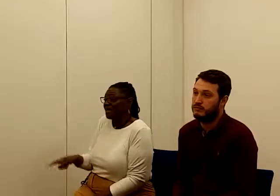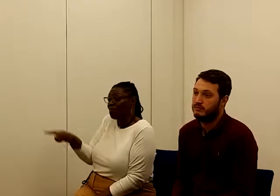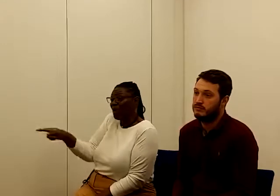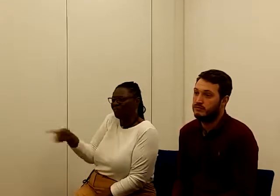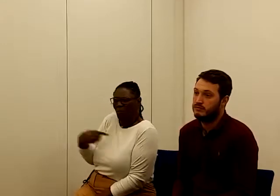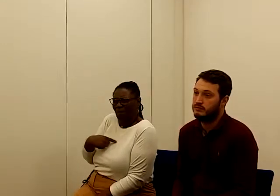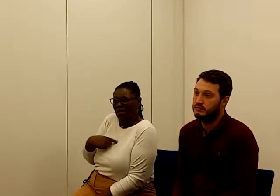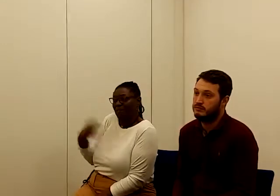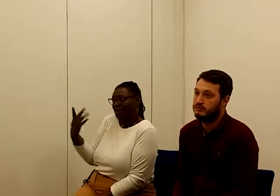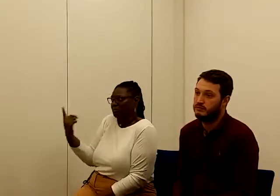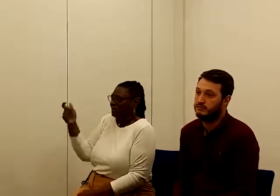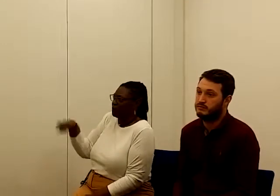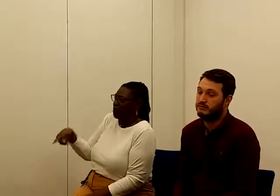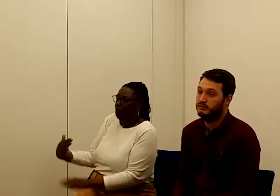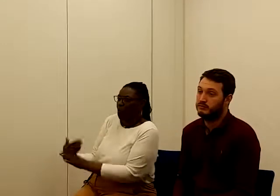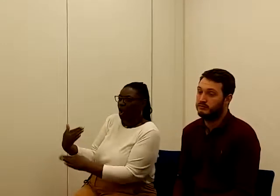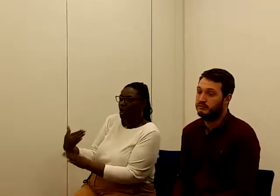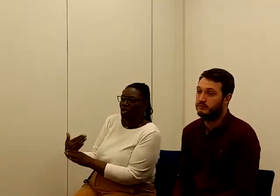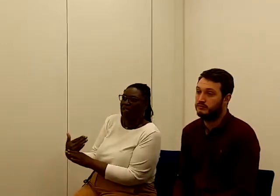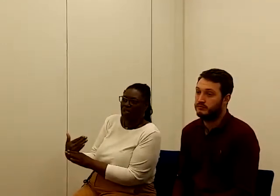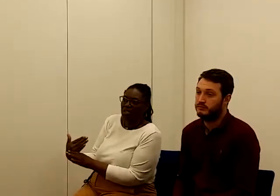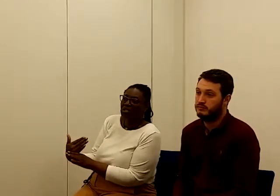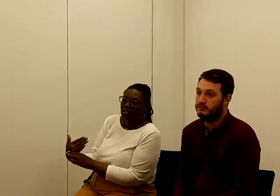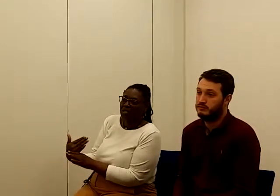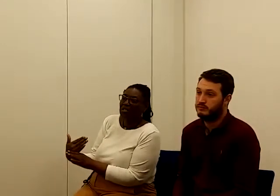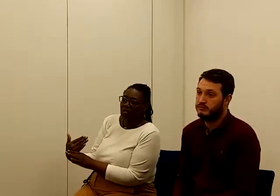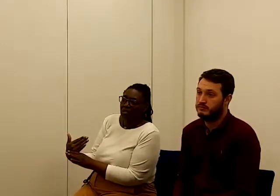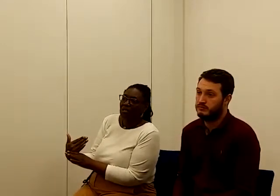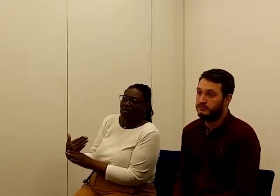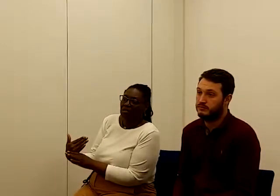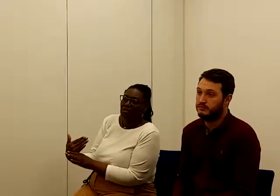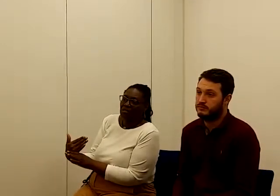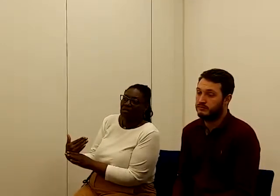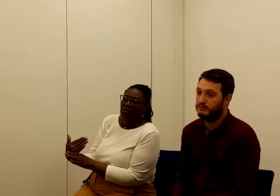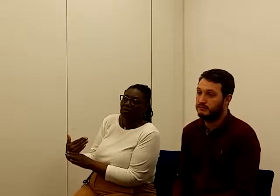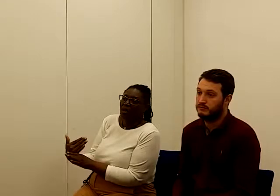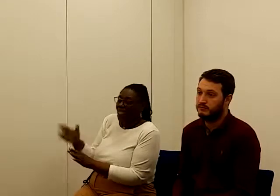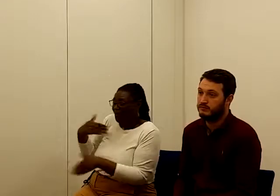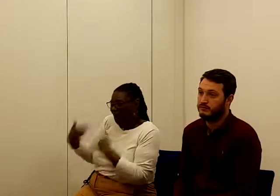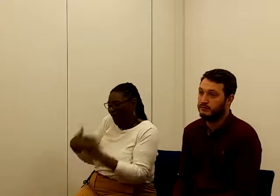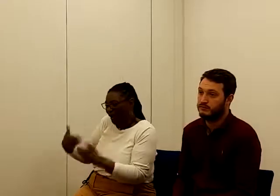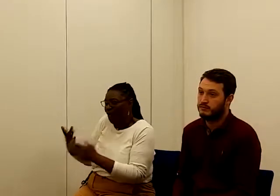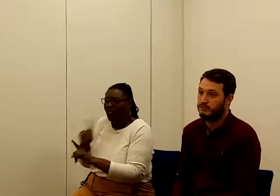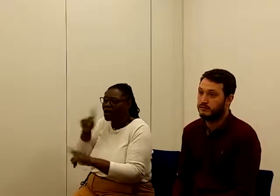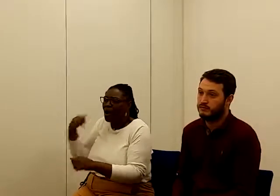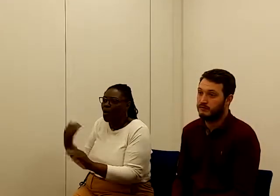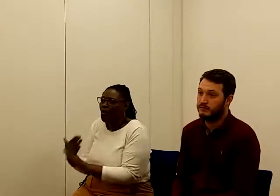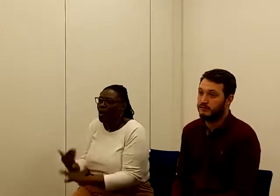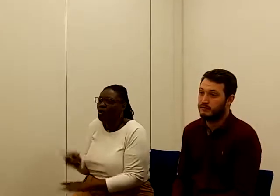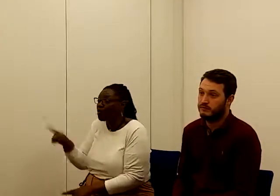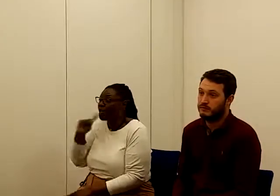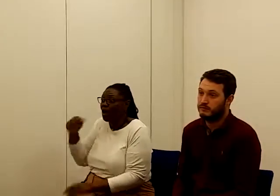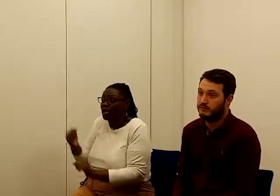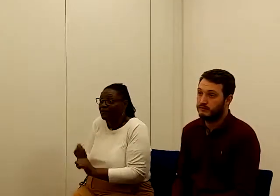me, if somebody works at all, and they can't work anymore, or they can't even do what they're doing,